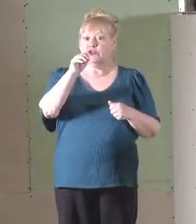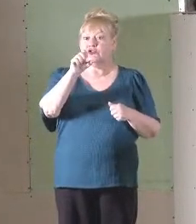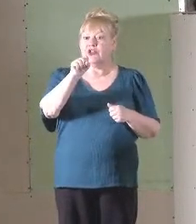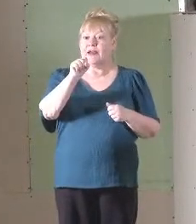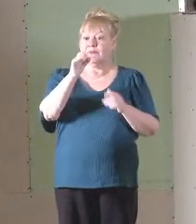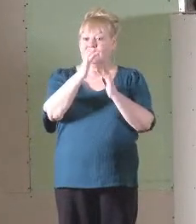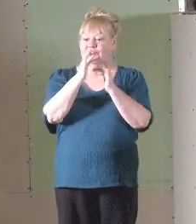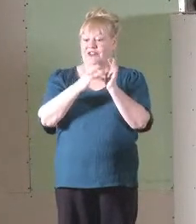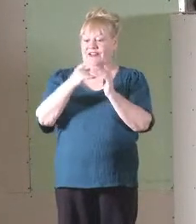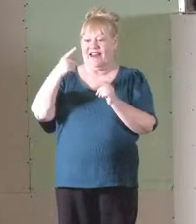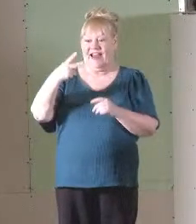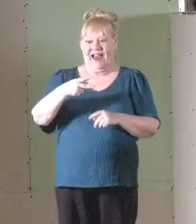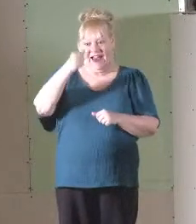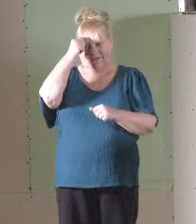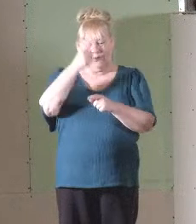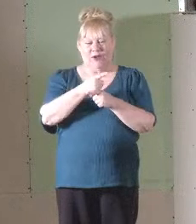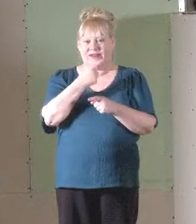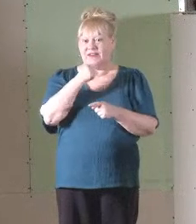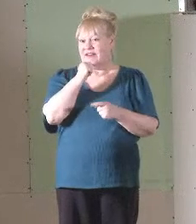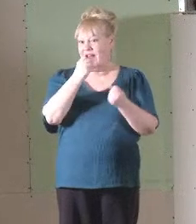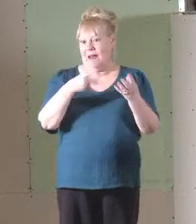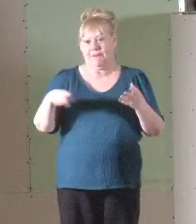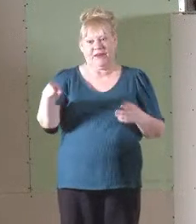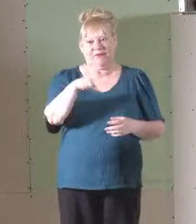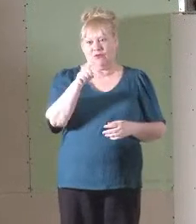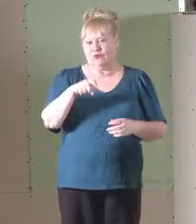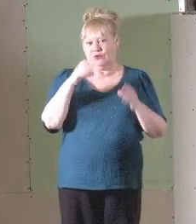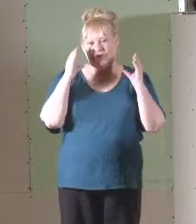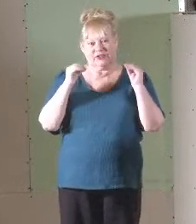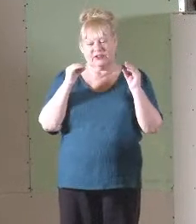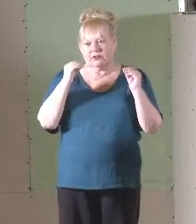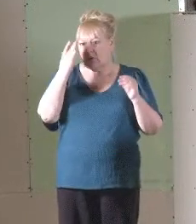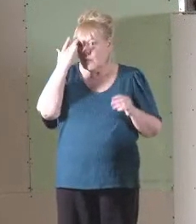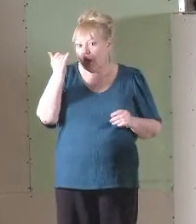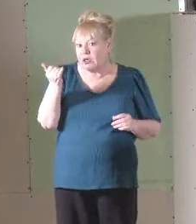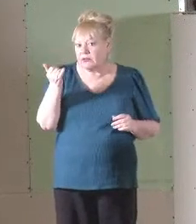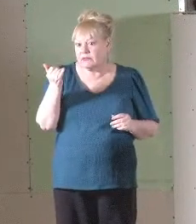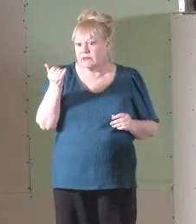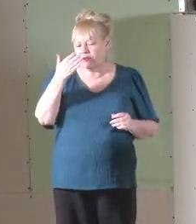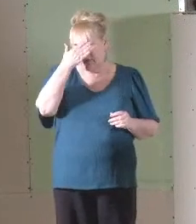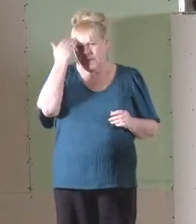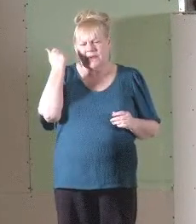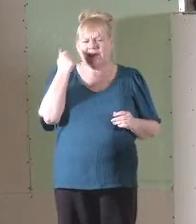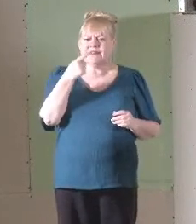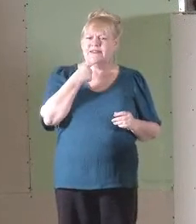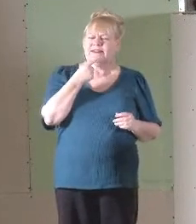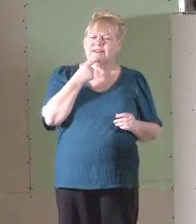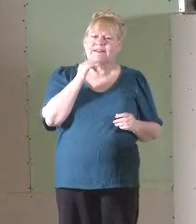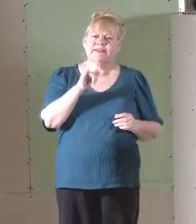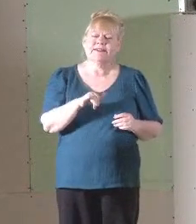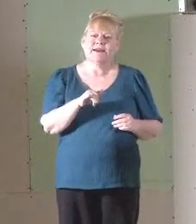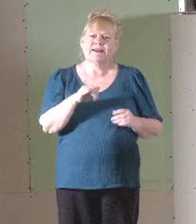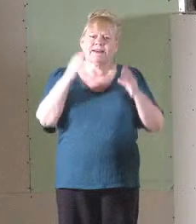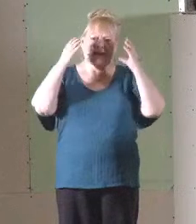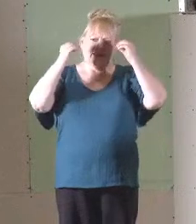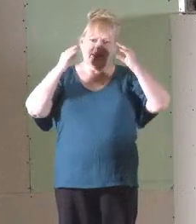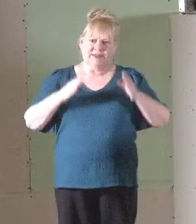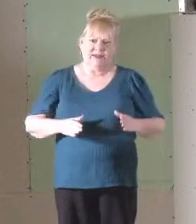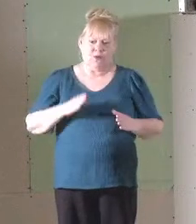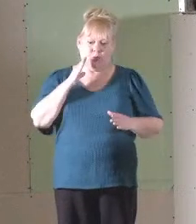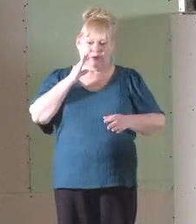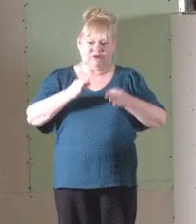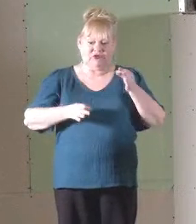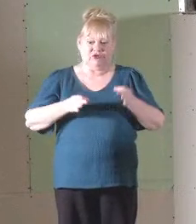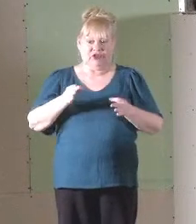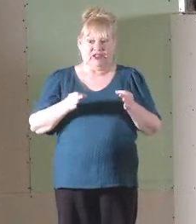Jesus' half-brother, says, not many of you should teach. Why? Because he says that teachers are going to be